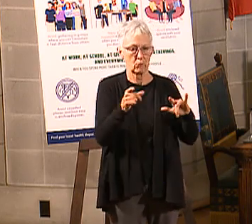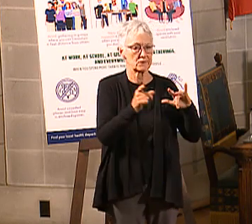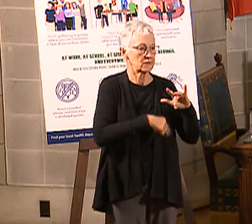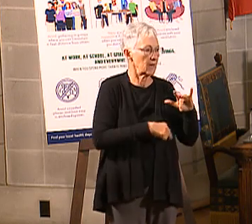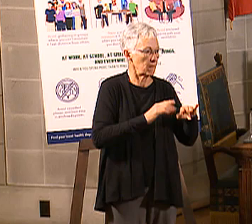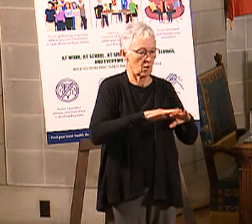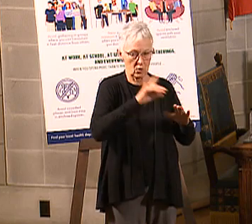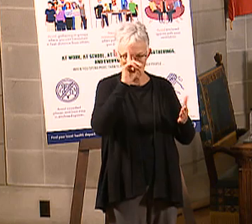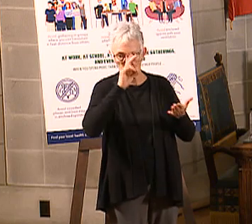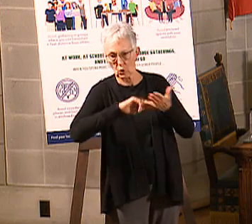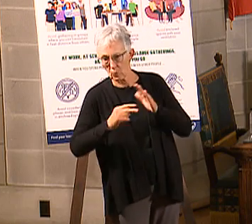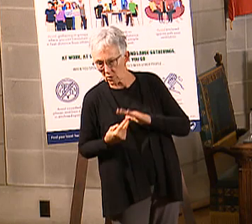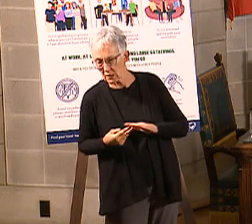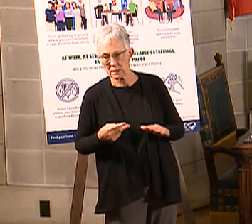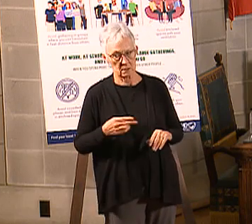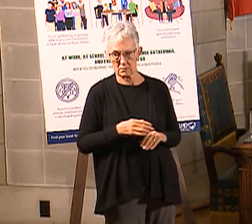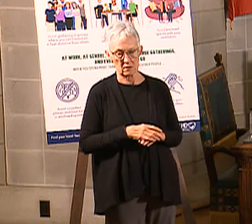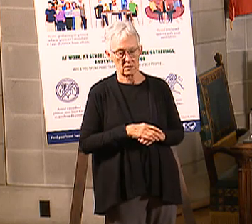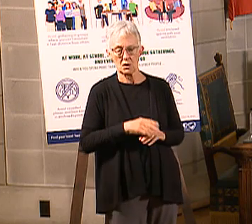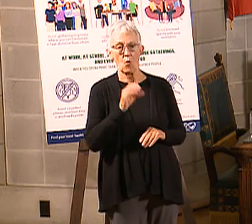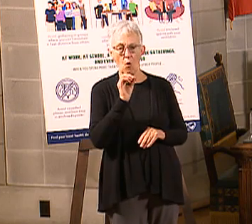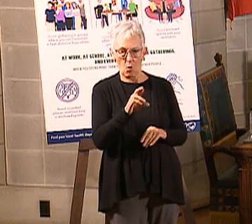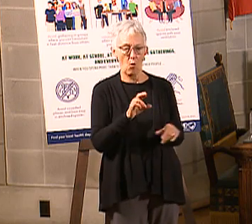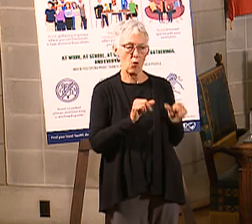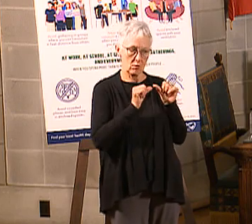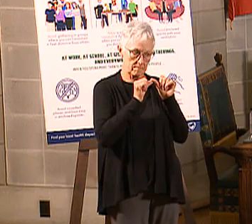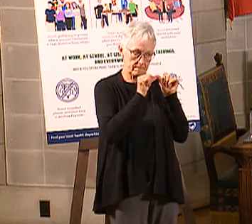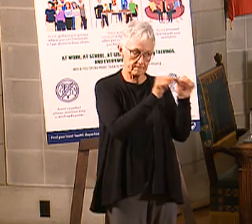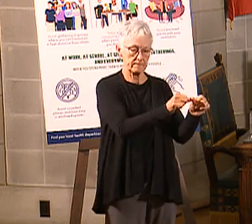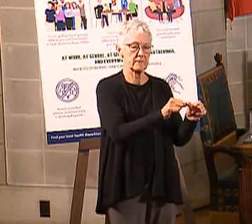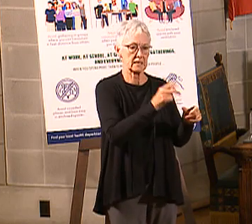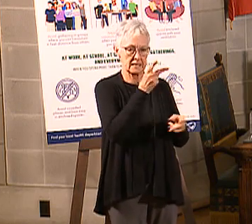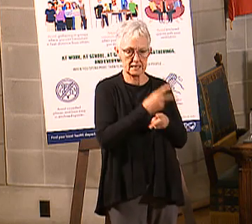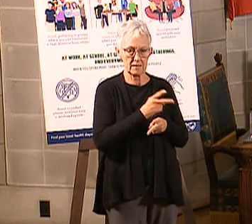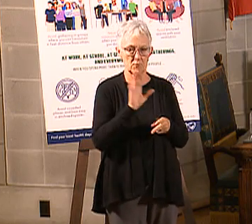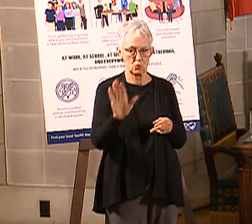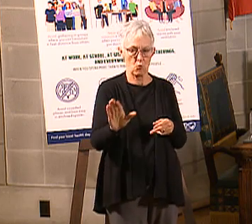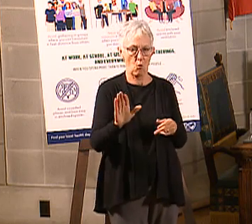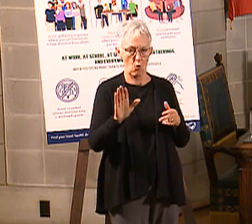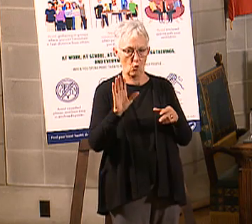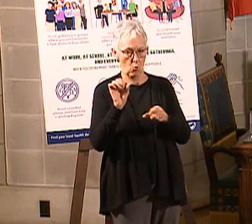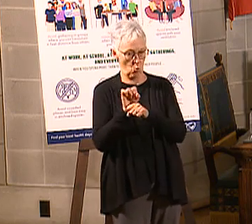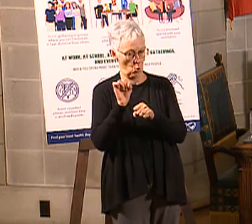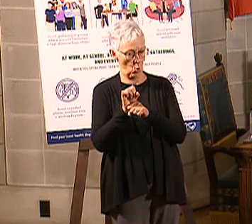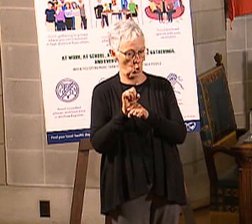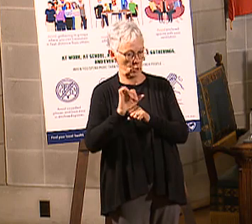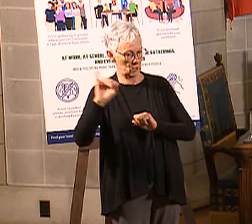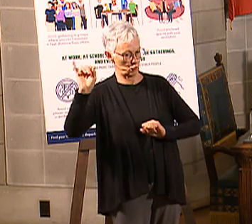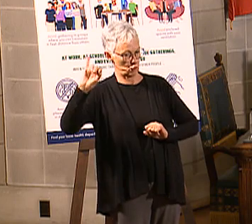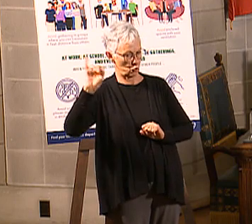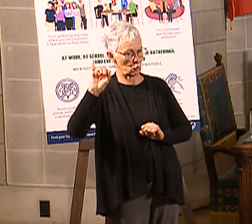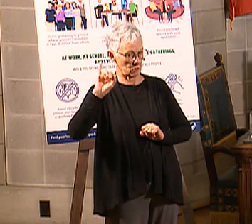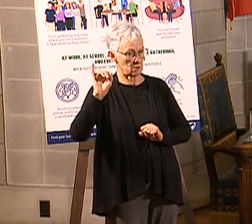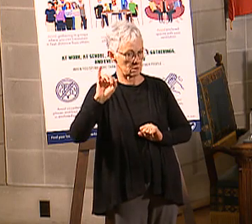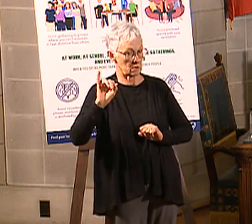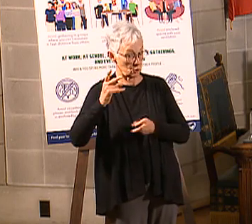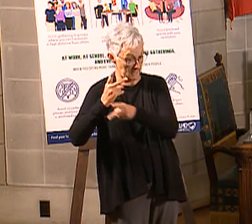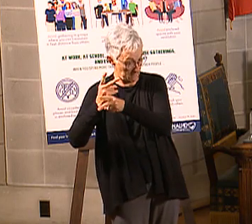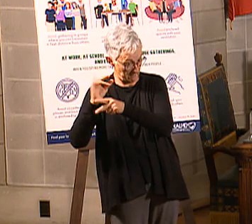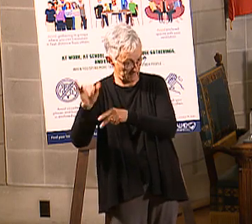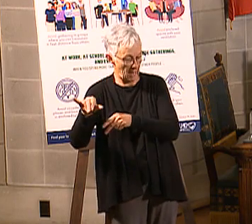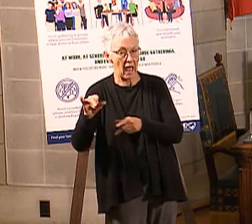Or also maintaining your employer-supplied health care insurance. That's another way to take personal responsibility.